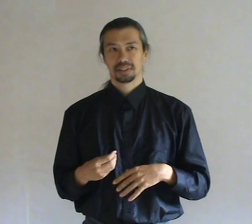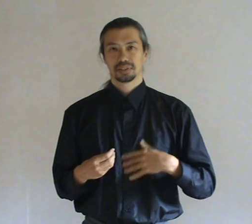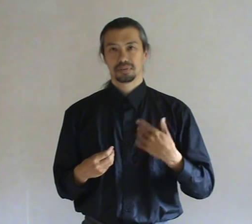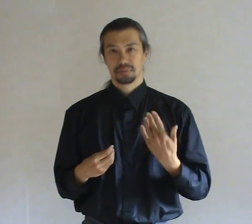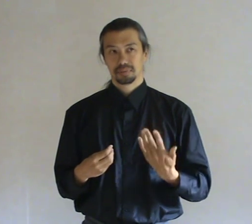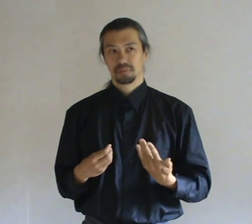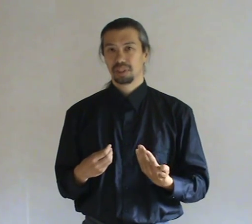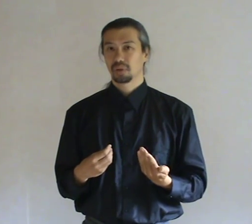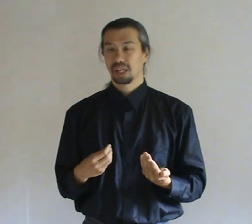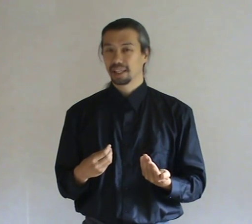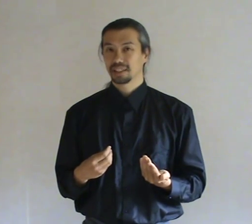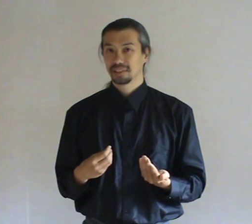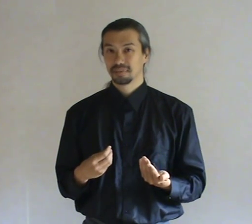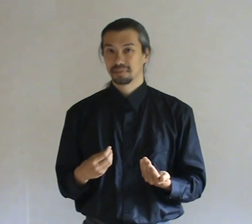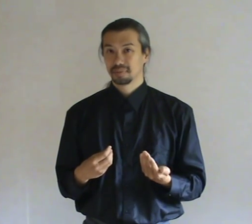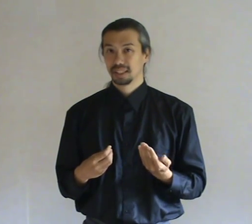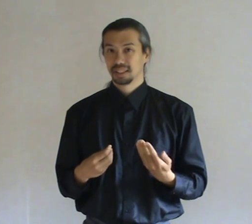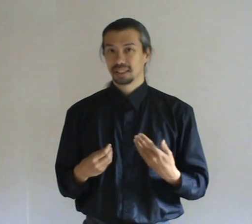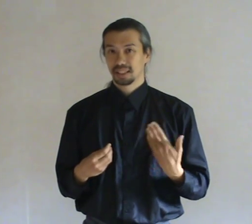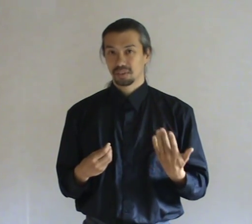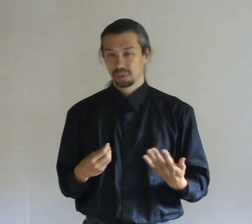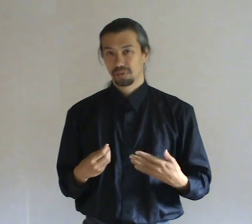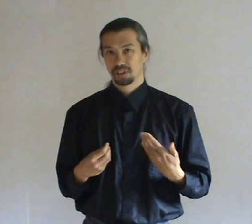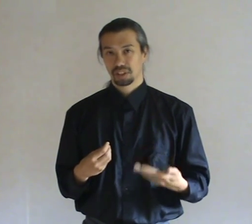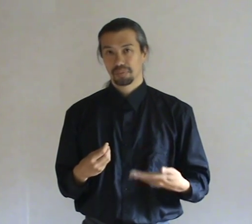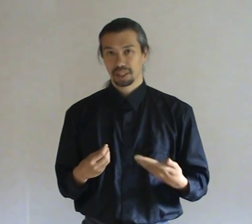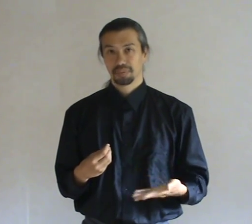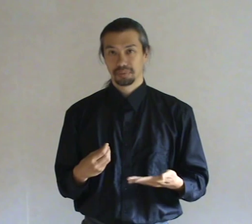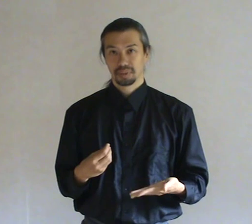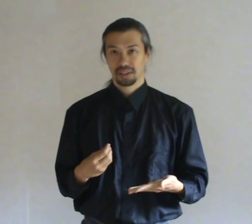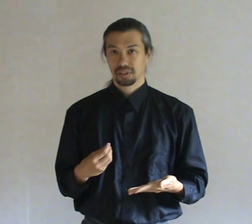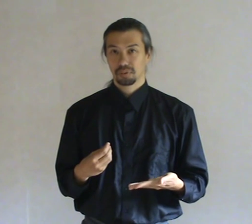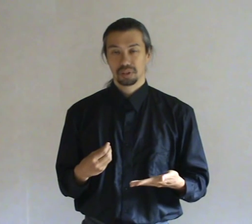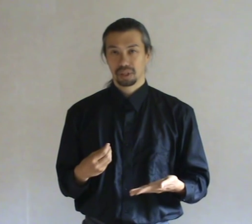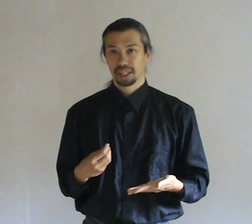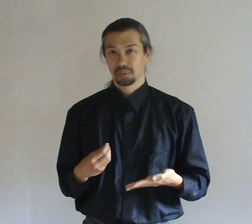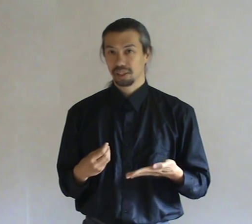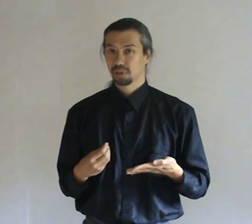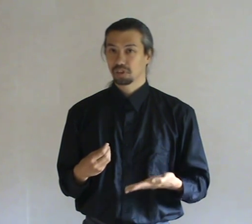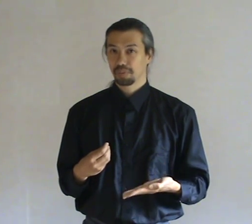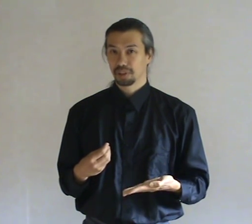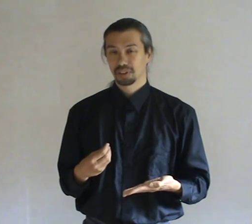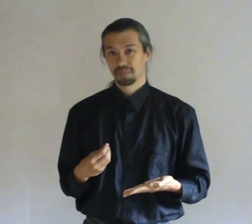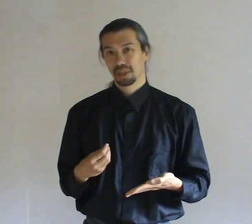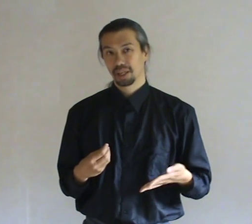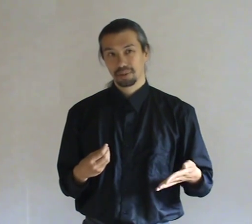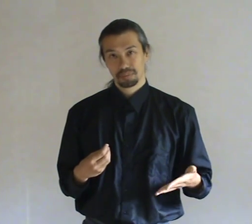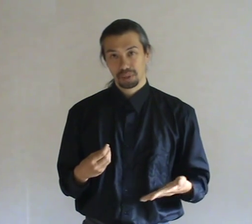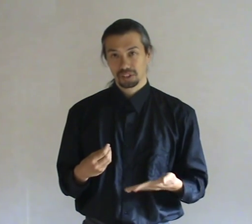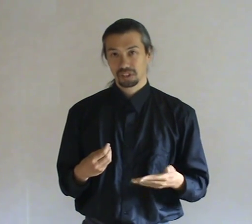And we don't like it. That all these things are coming up. And if we don't like it. We need to stop it. By practicing